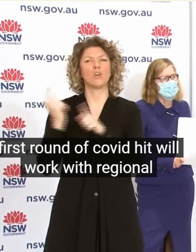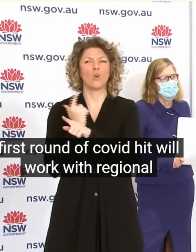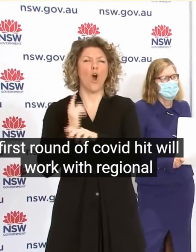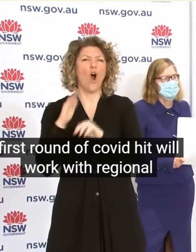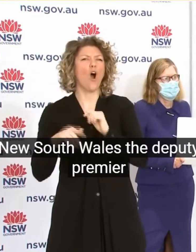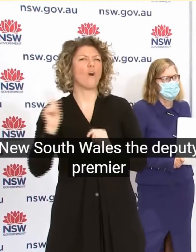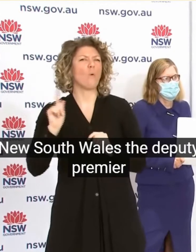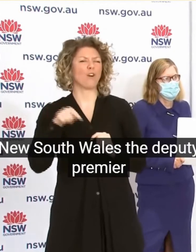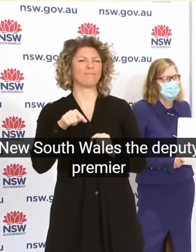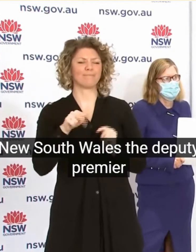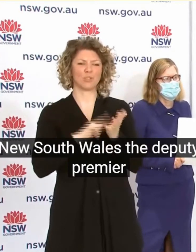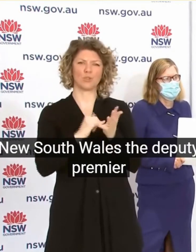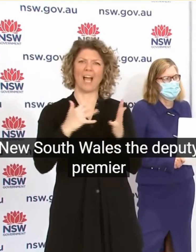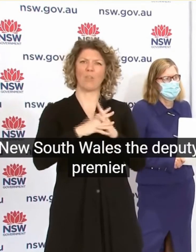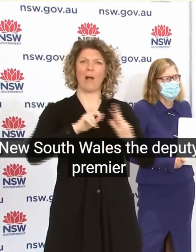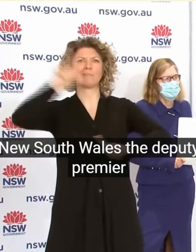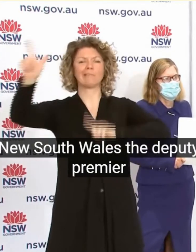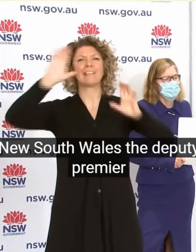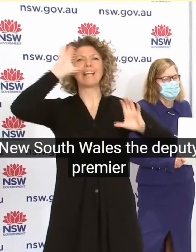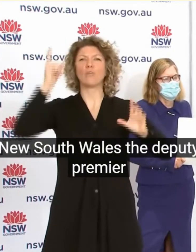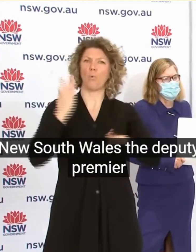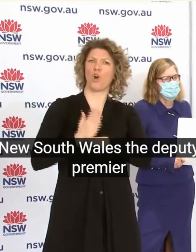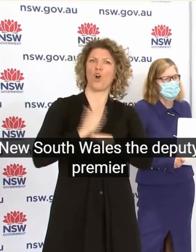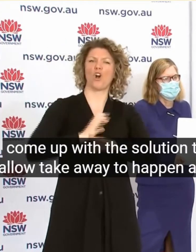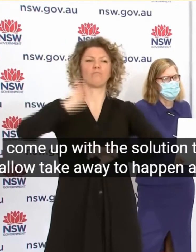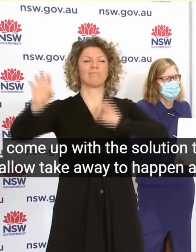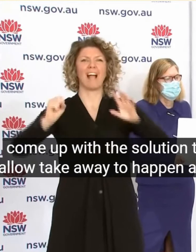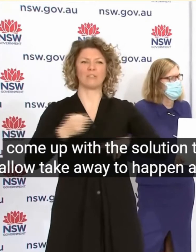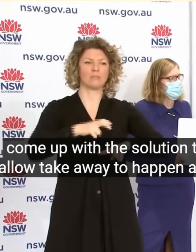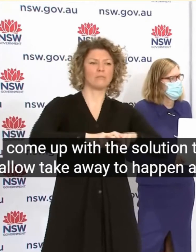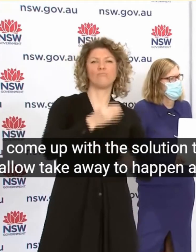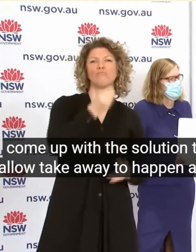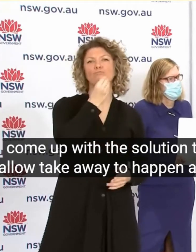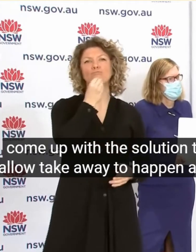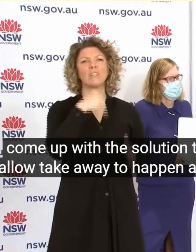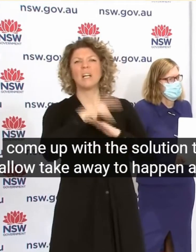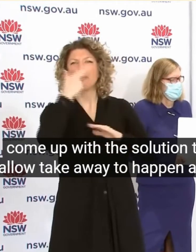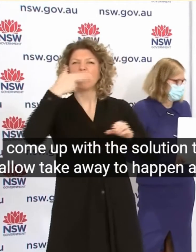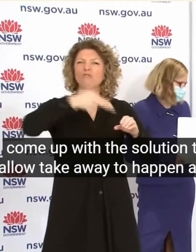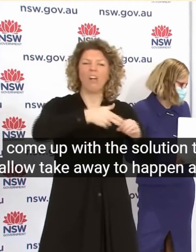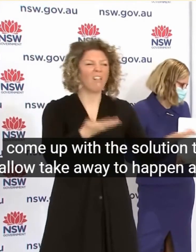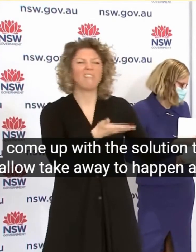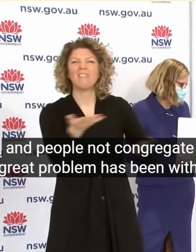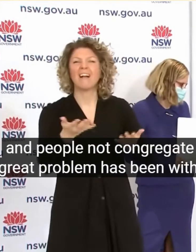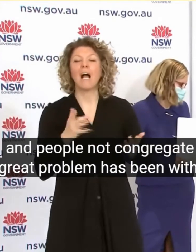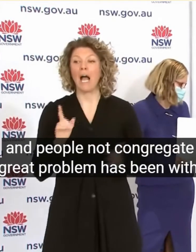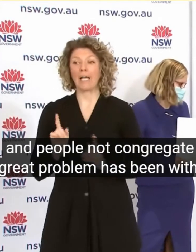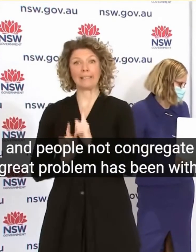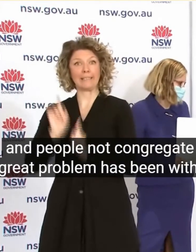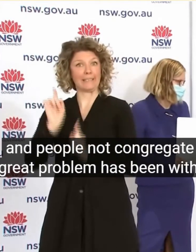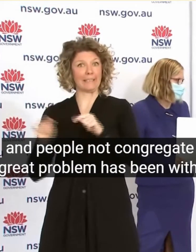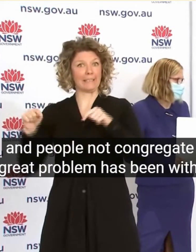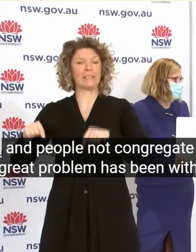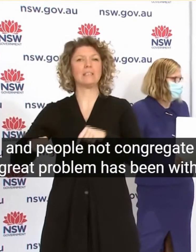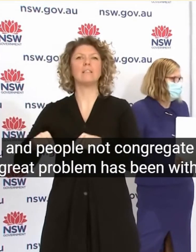away To Happen And People Not Congregate The Great Problem Has Been With This Takeaway Issue In The City Has Been That